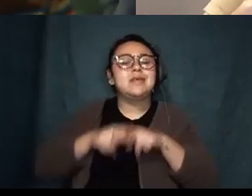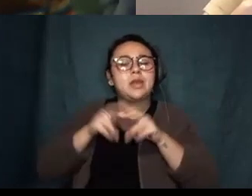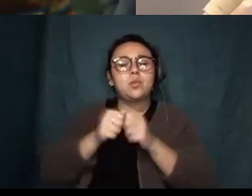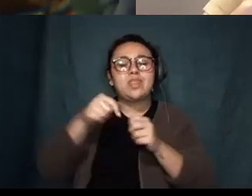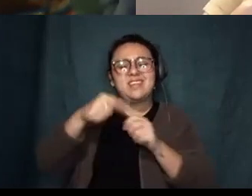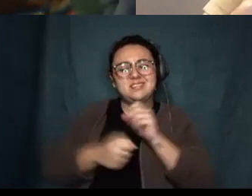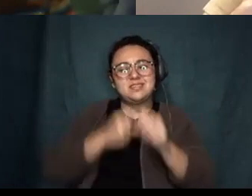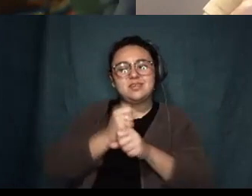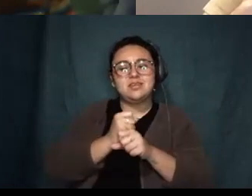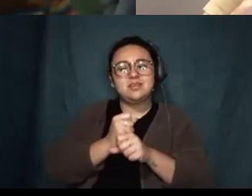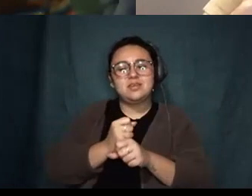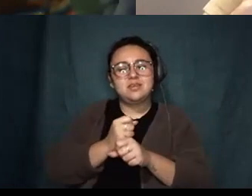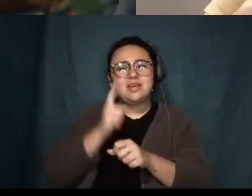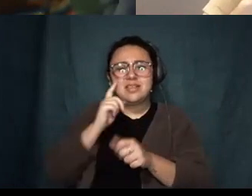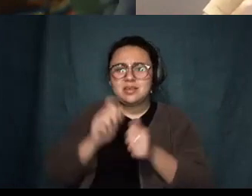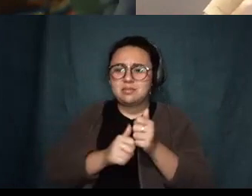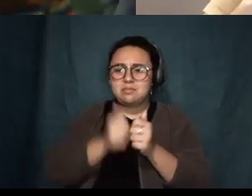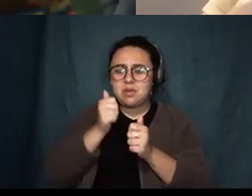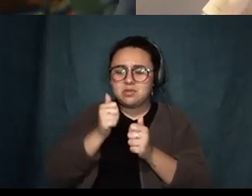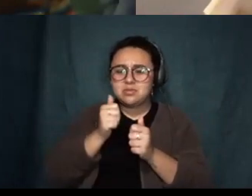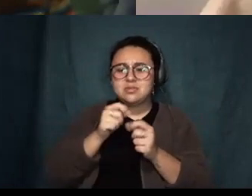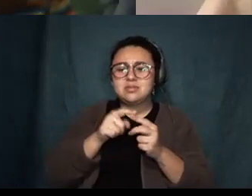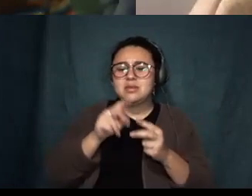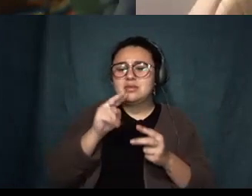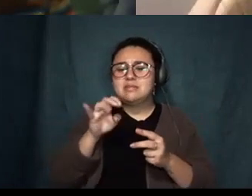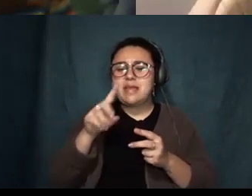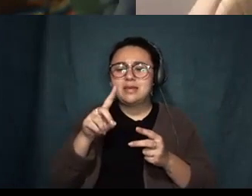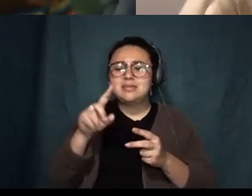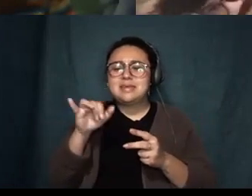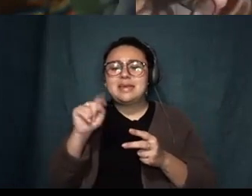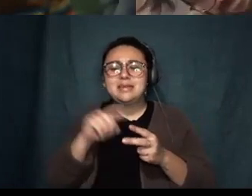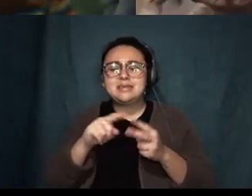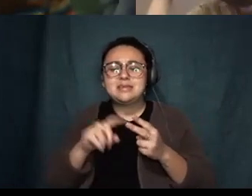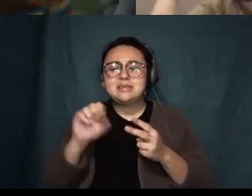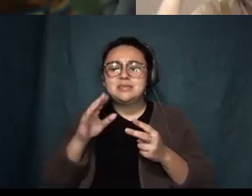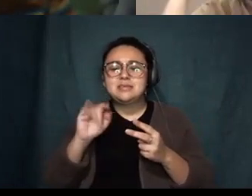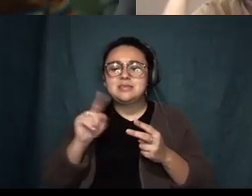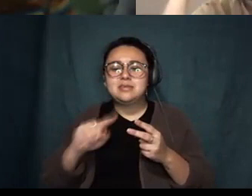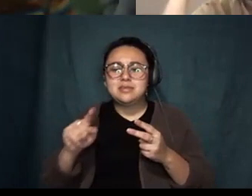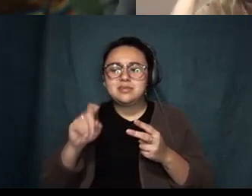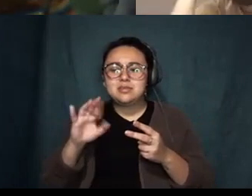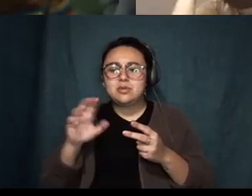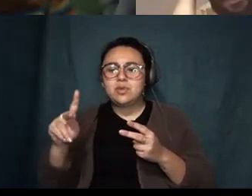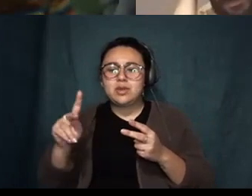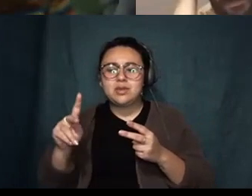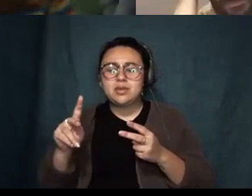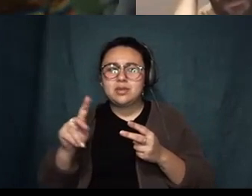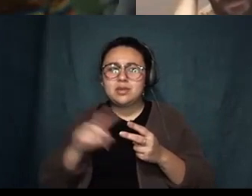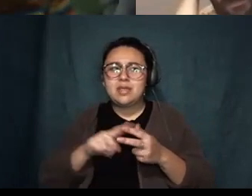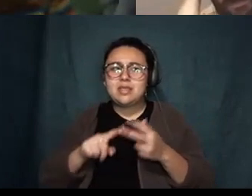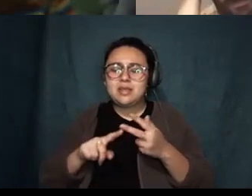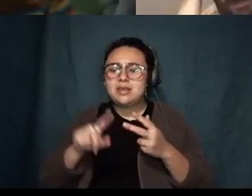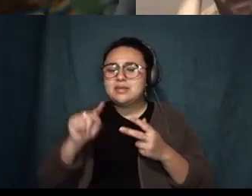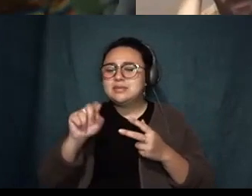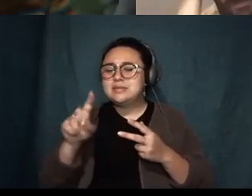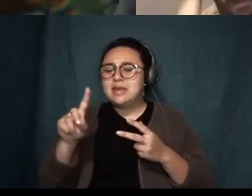which is mostly nailed in Schitt's Creek we're watching this show called Ted Lasso on Apple TV which